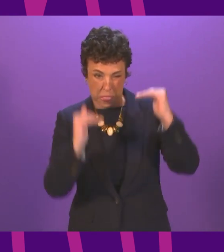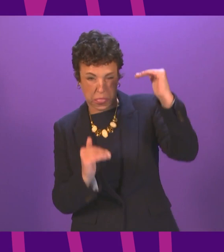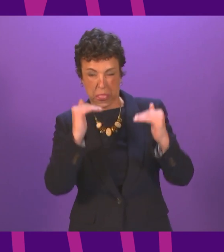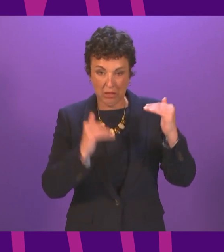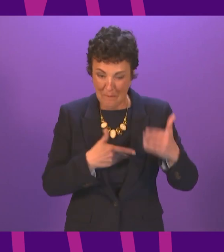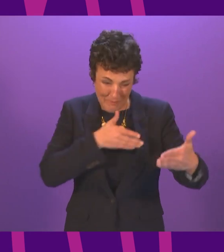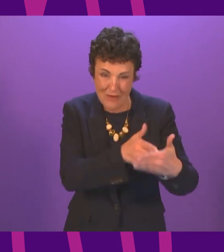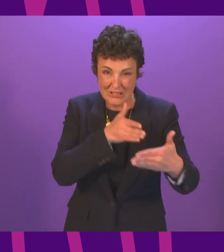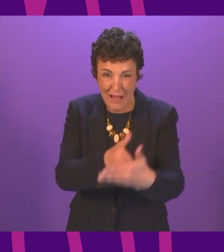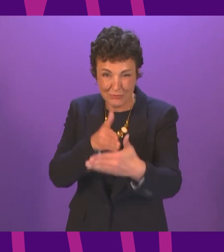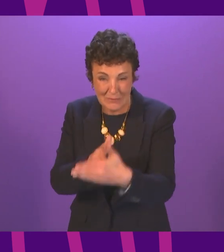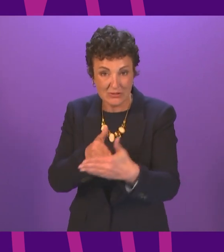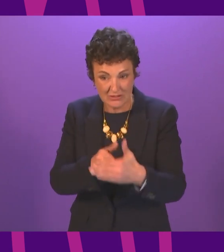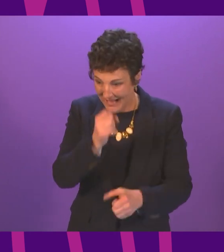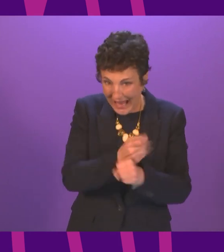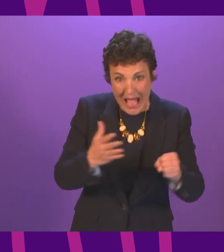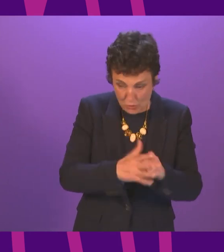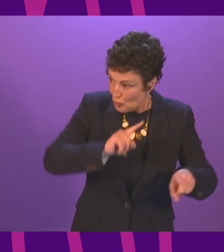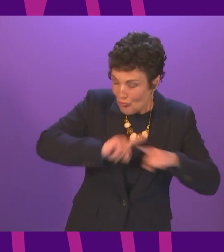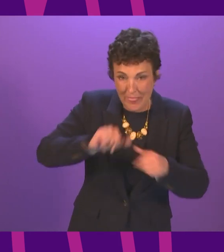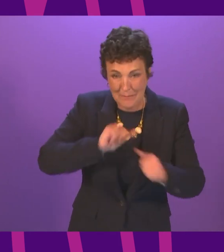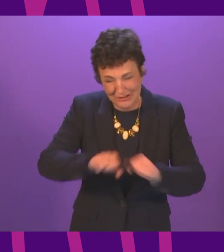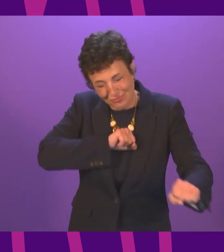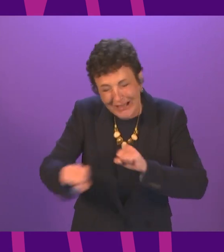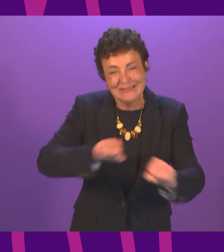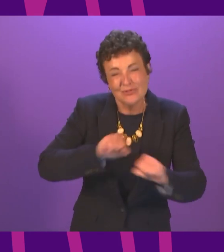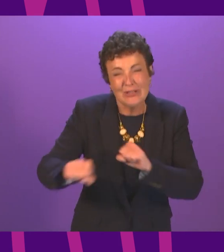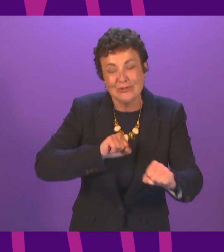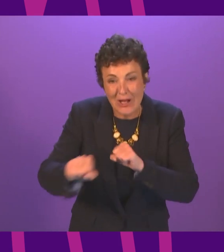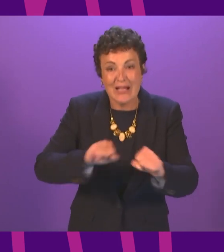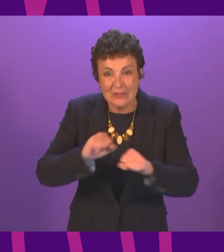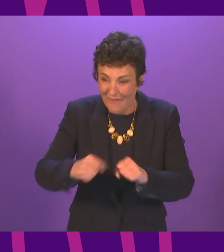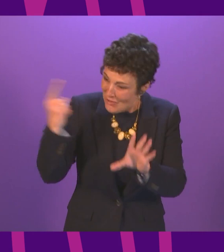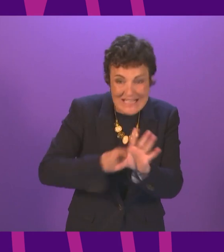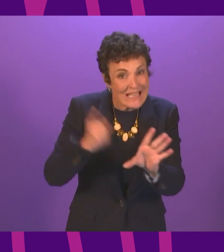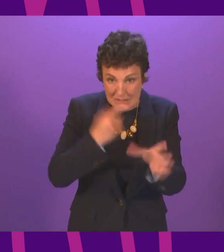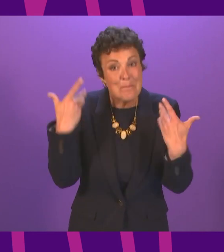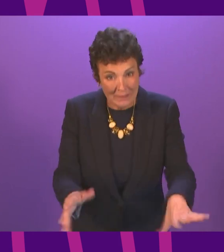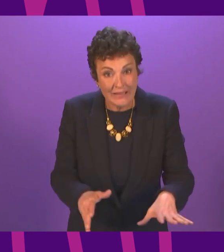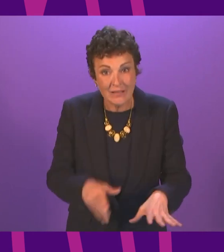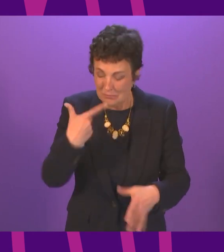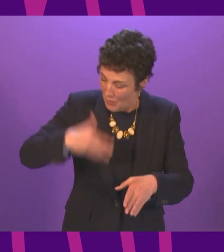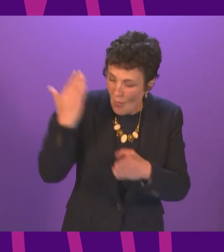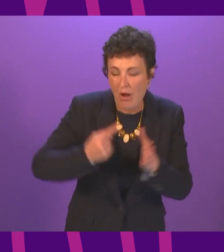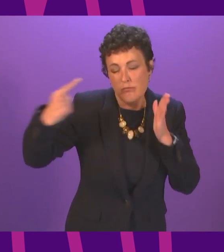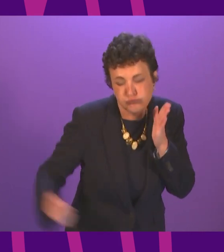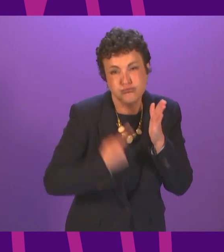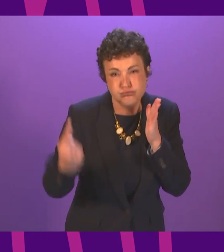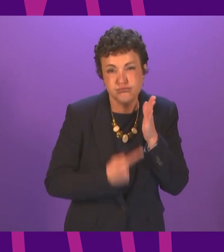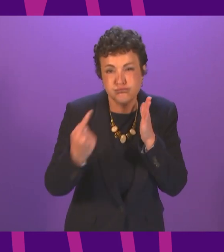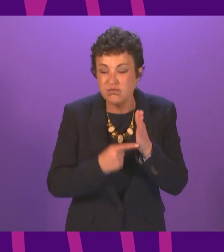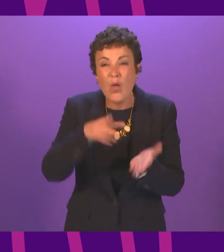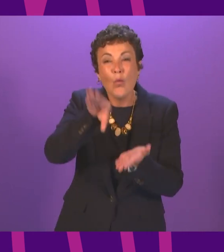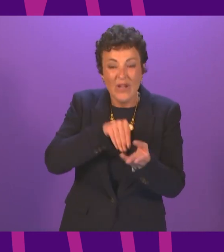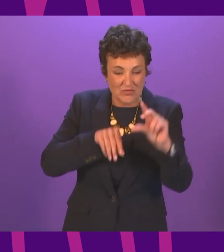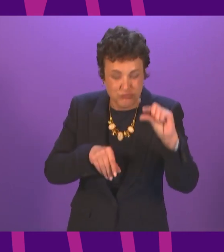people back in Glasgow people have been doing their best and struggling to make ends meet for years they've been working longer hours taking less